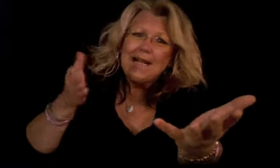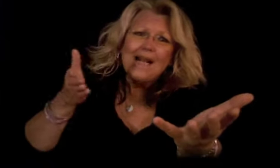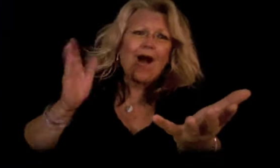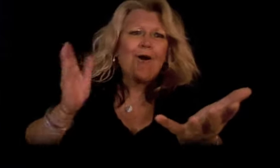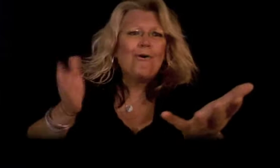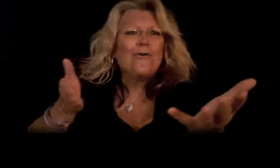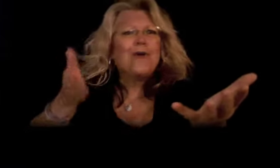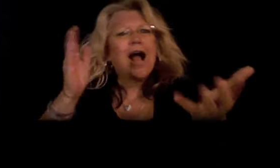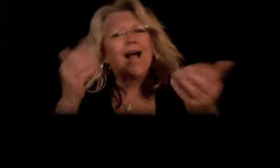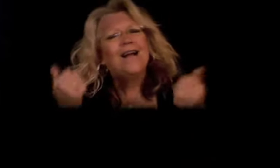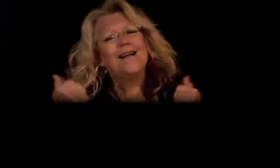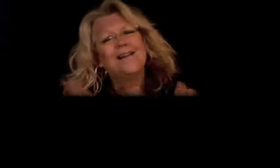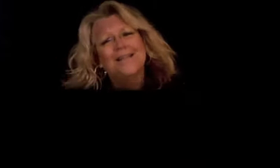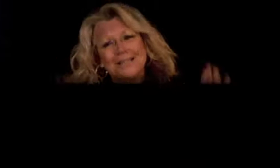alright Surrender all your dreams to me tonight